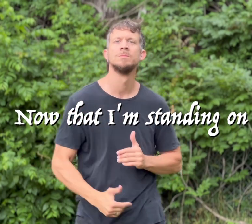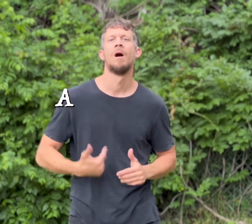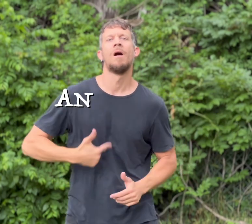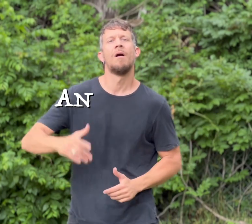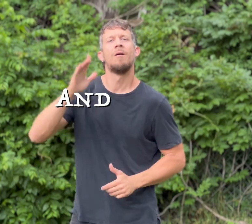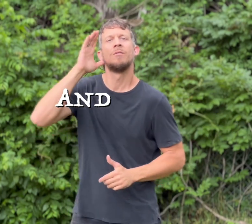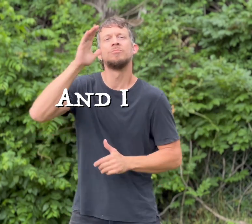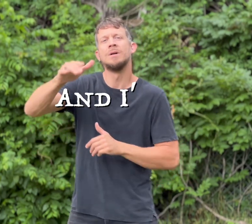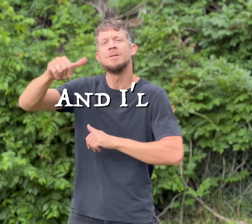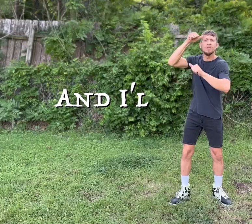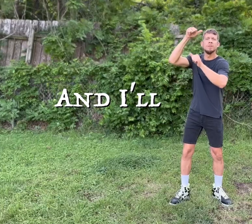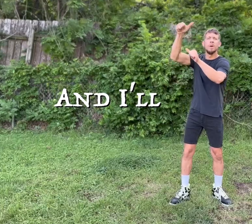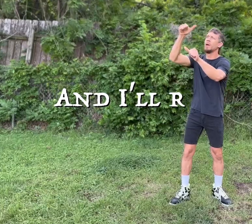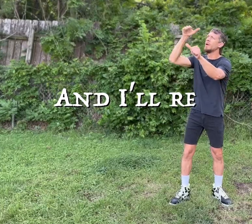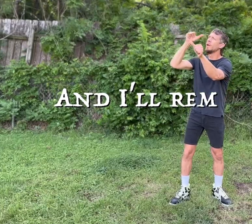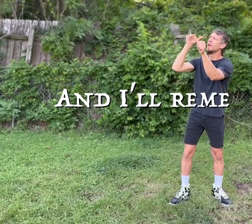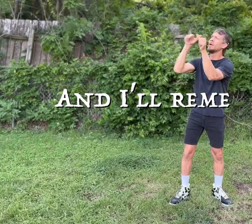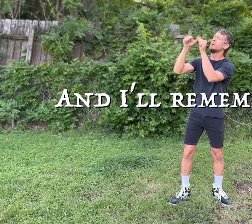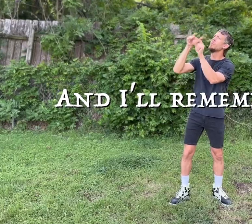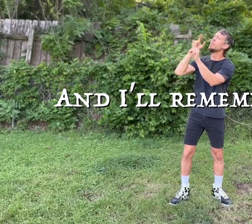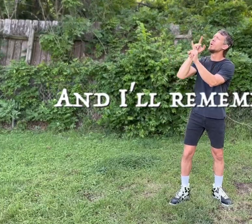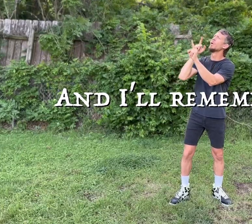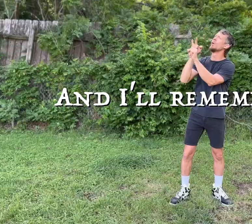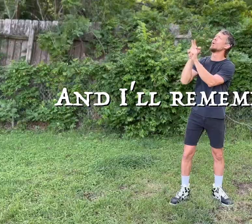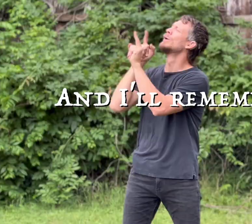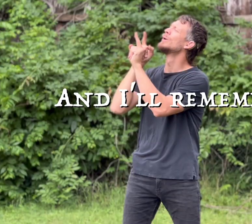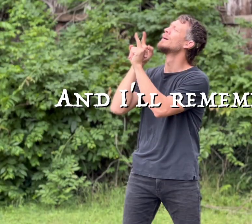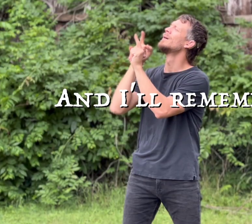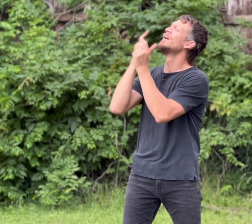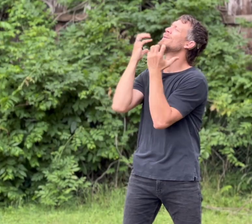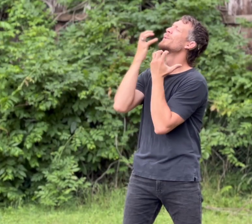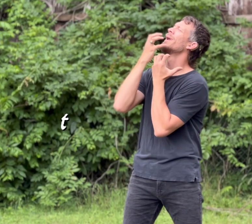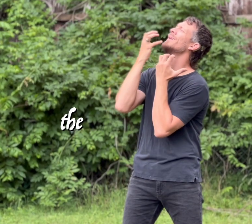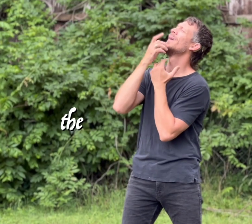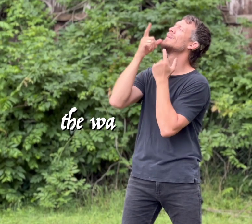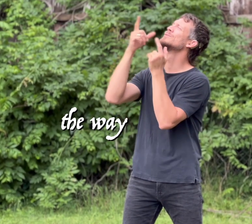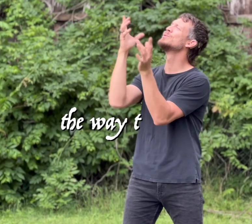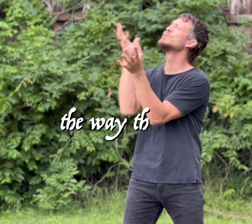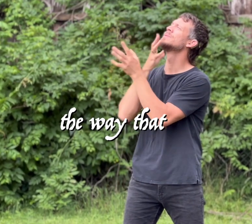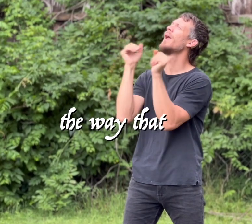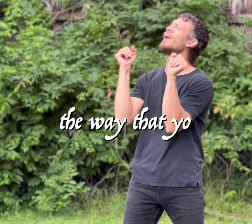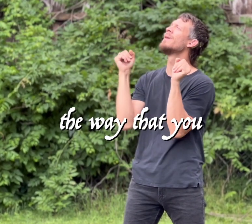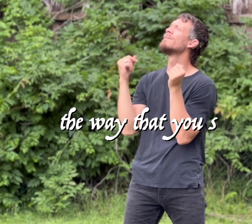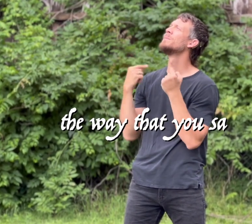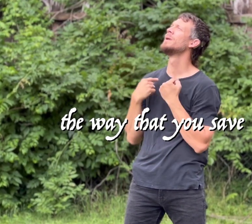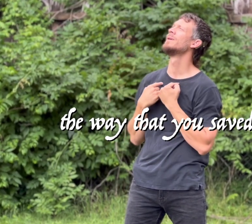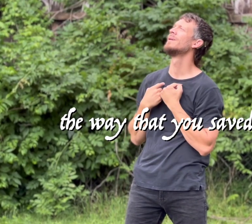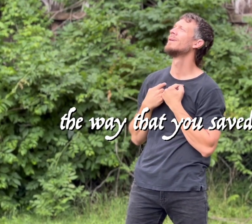I'll remember The way that you saved me